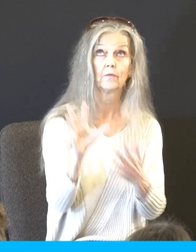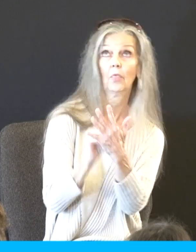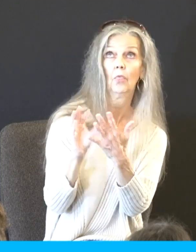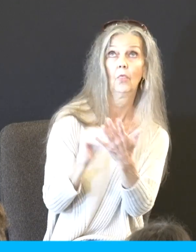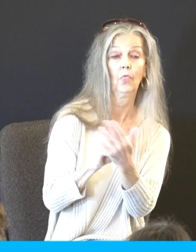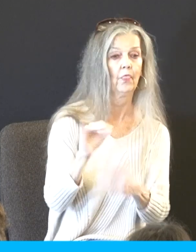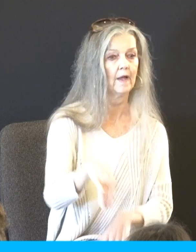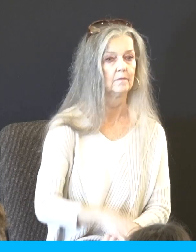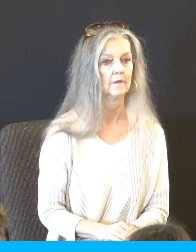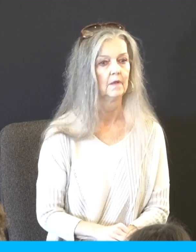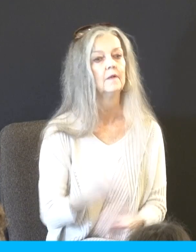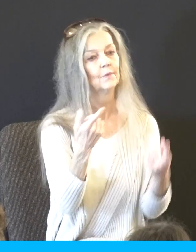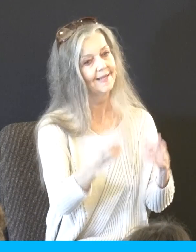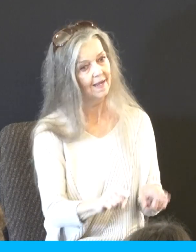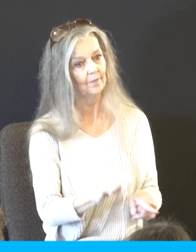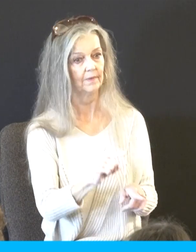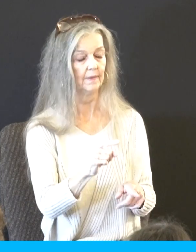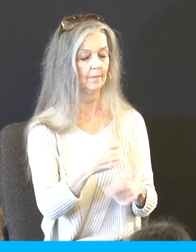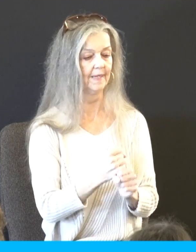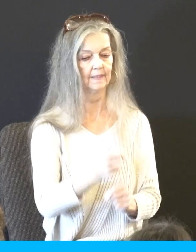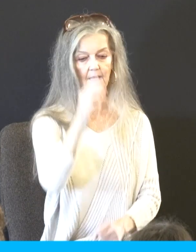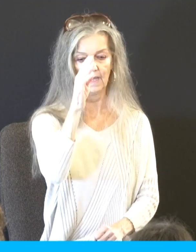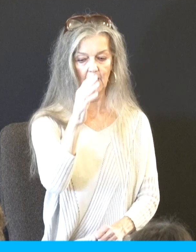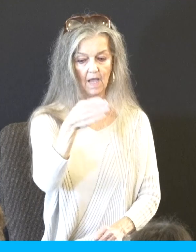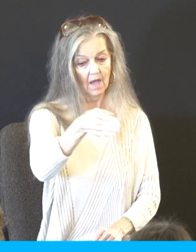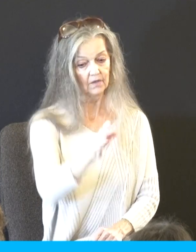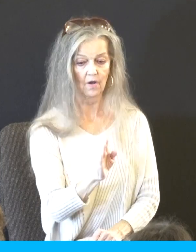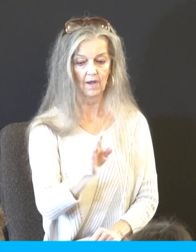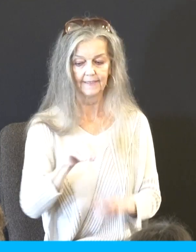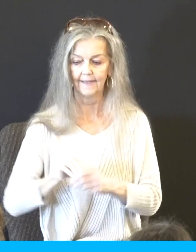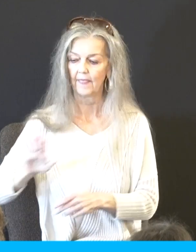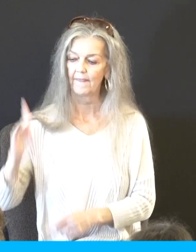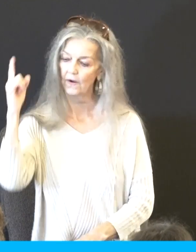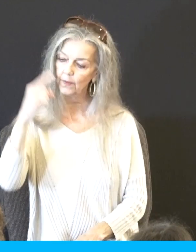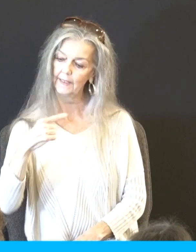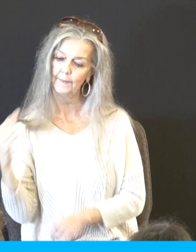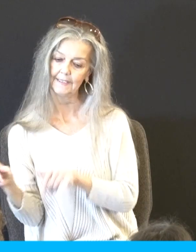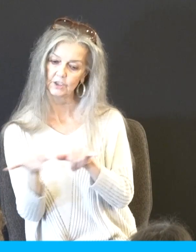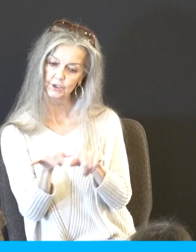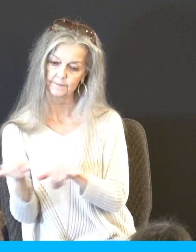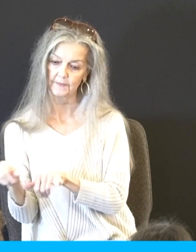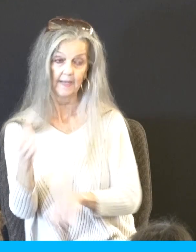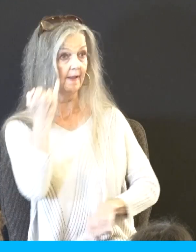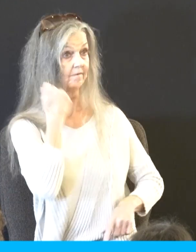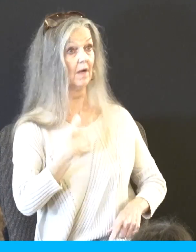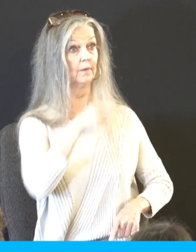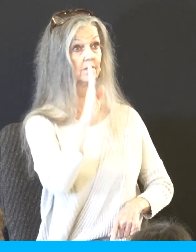And that's what happens when people make God in their image. They say things like, well, if I were God, I would be okay with this. Well, you're not God, number one, and